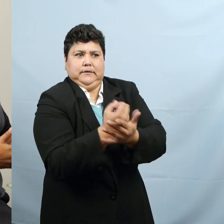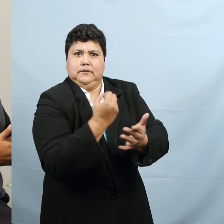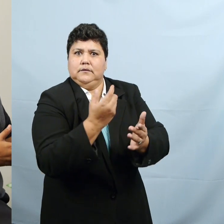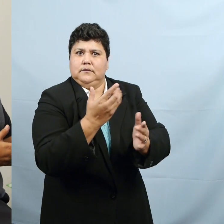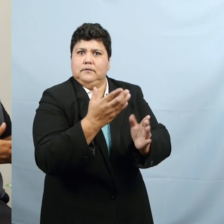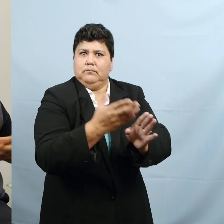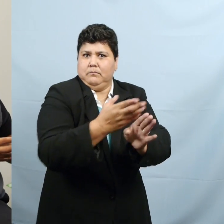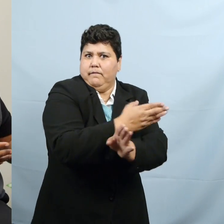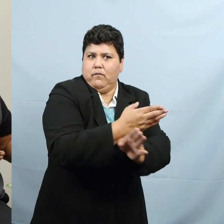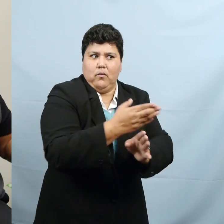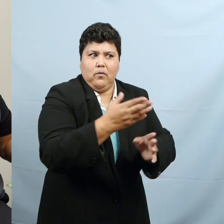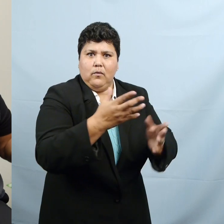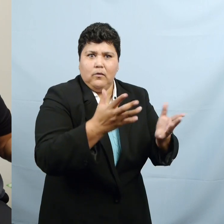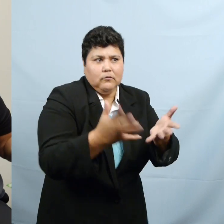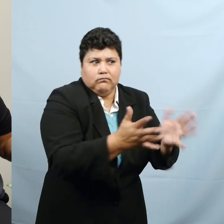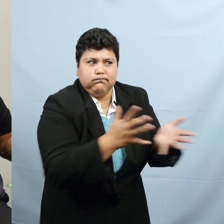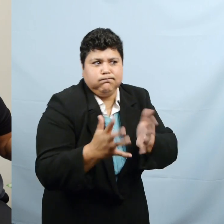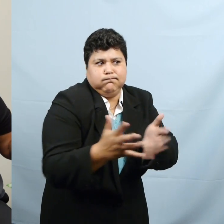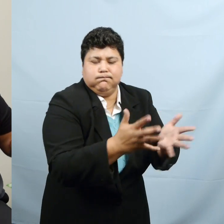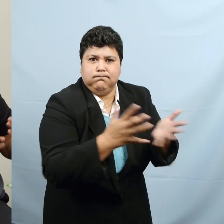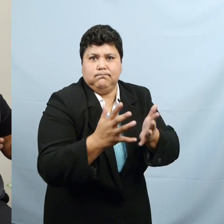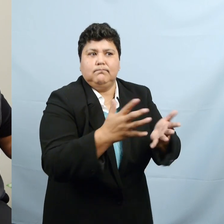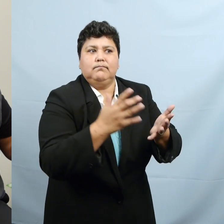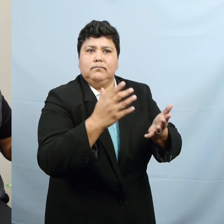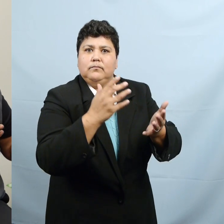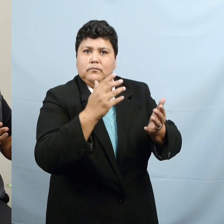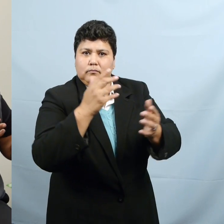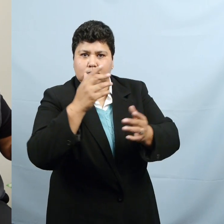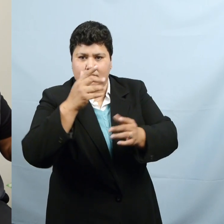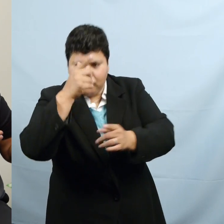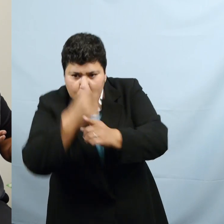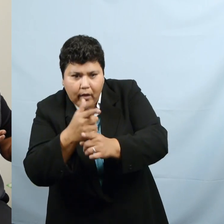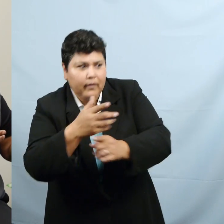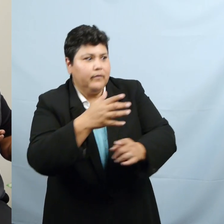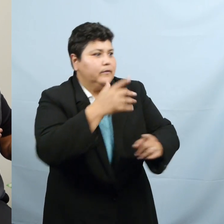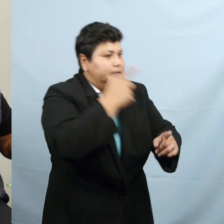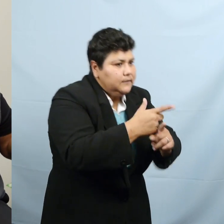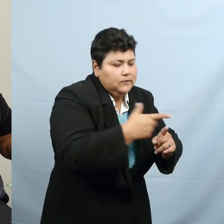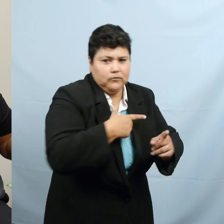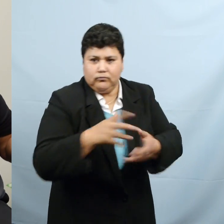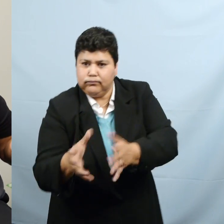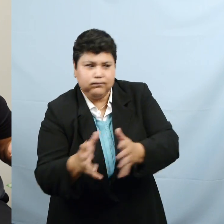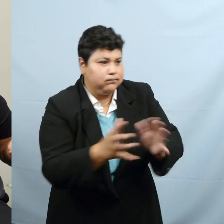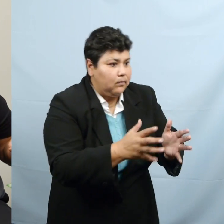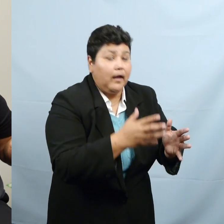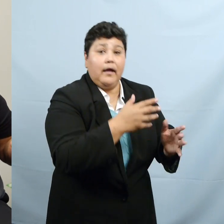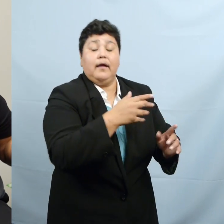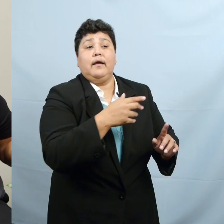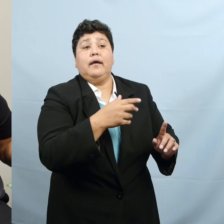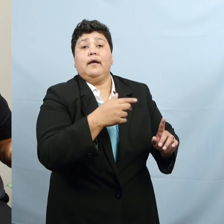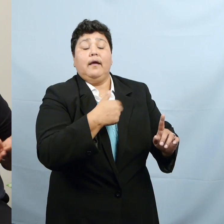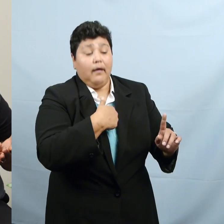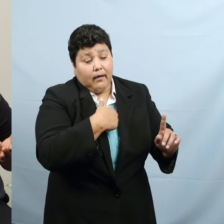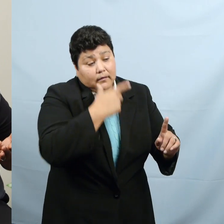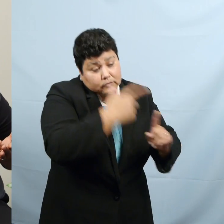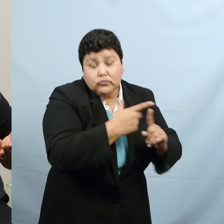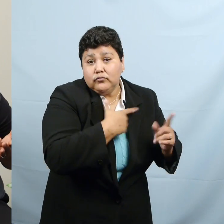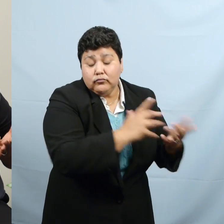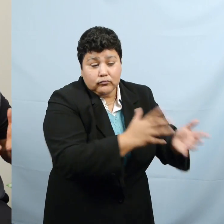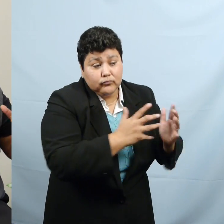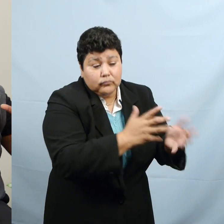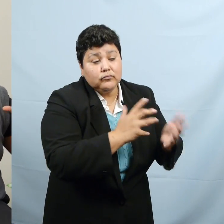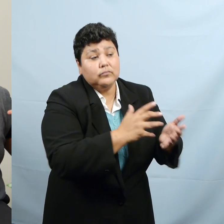and the, the sister. And in the course of that conversation, I established, I found out that, um,